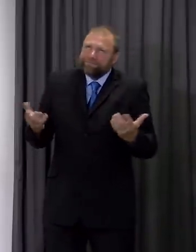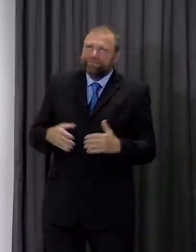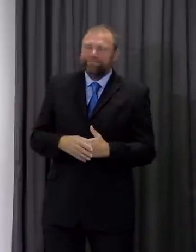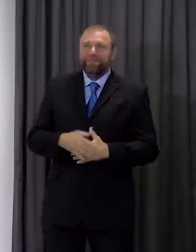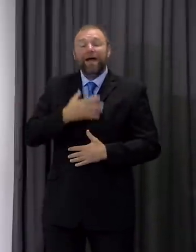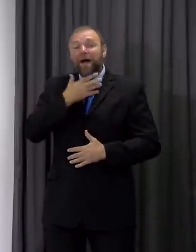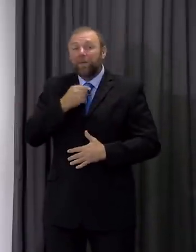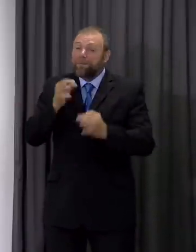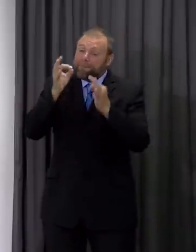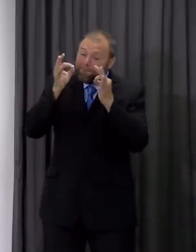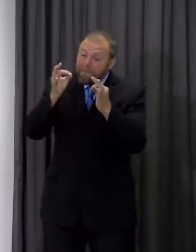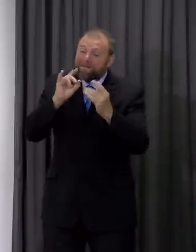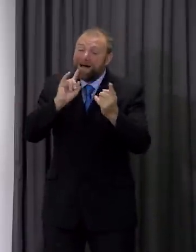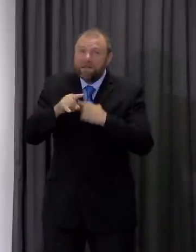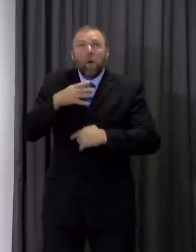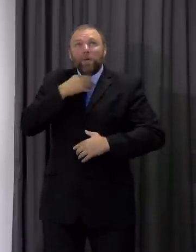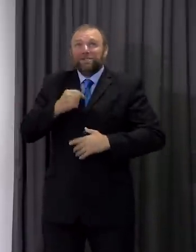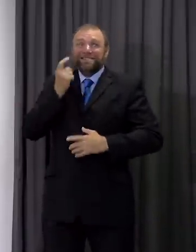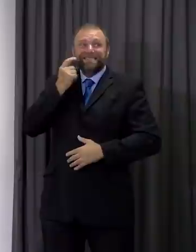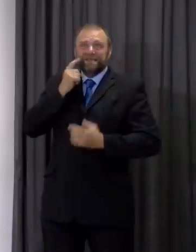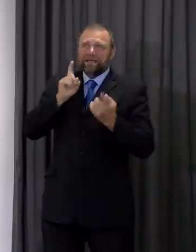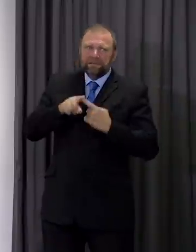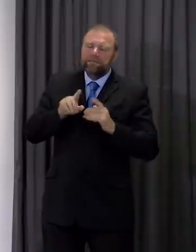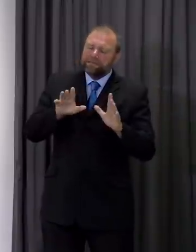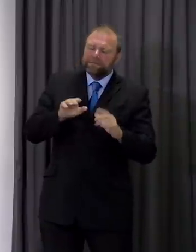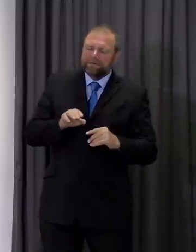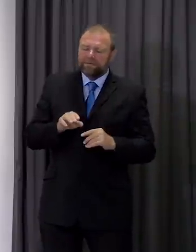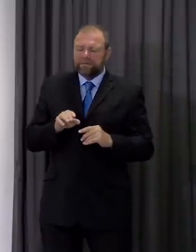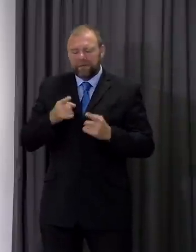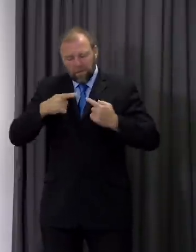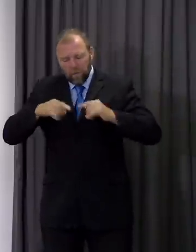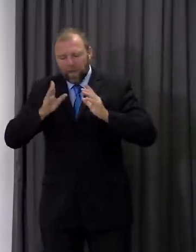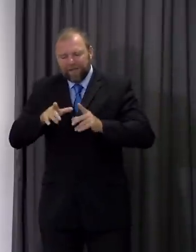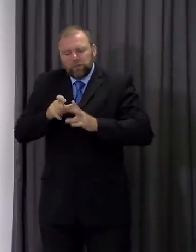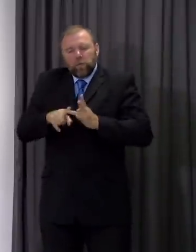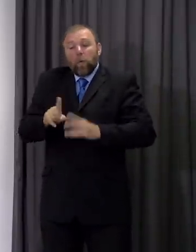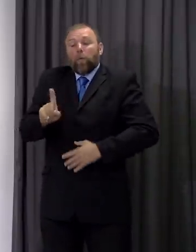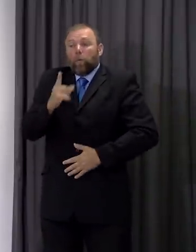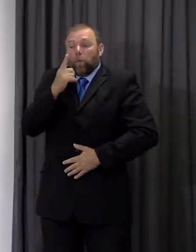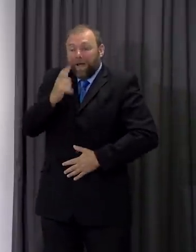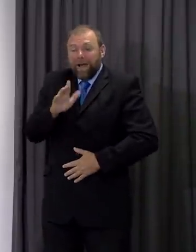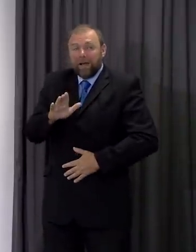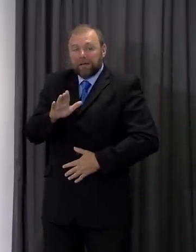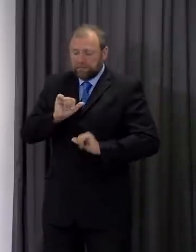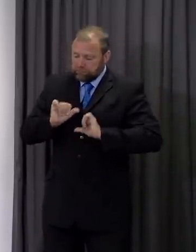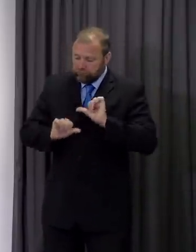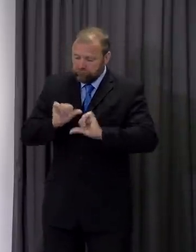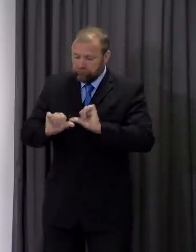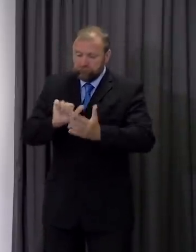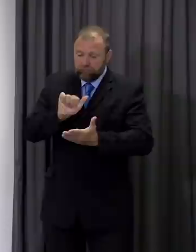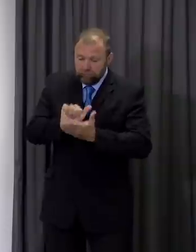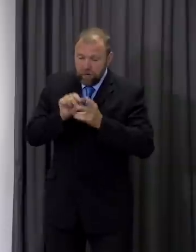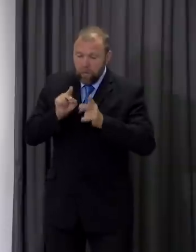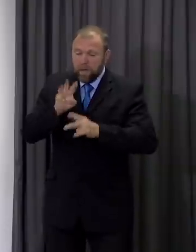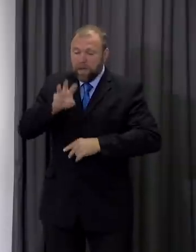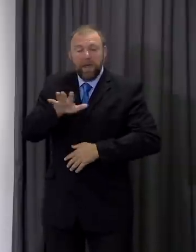answer and an easy one in all of this, but it is about doing what we can, doing the right thing here in Wales, moving the resources we have